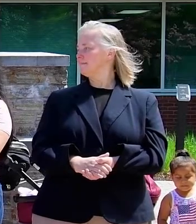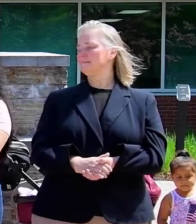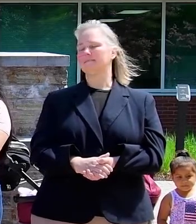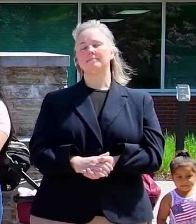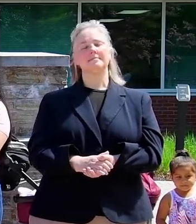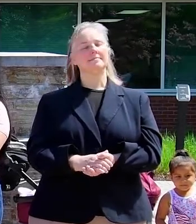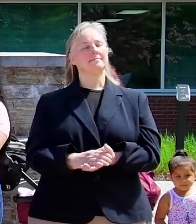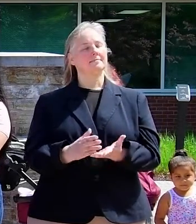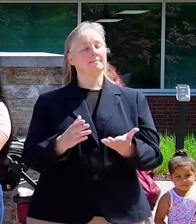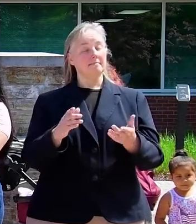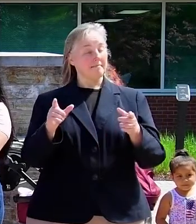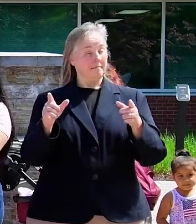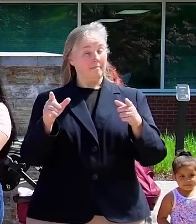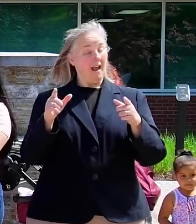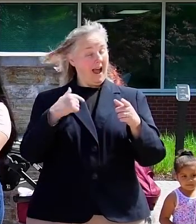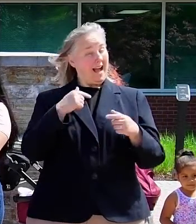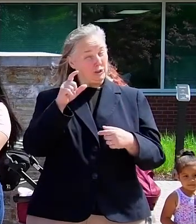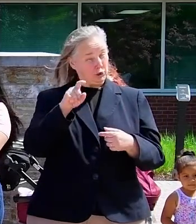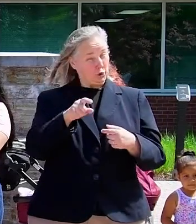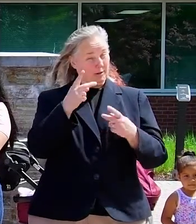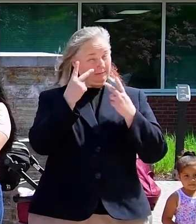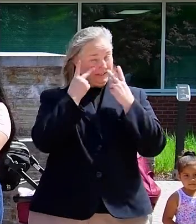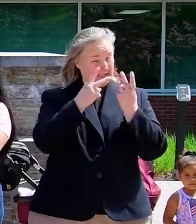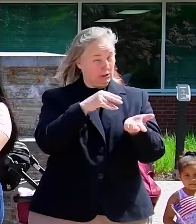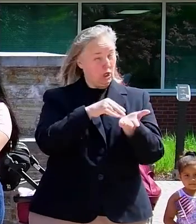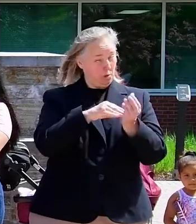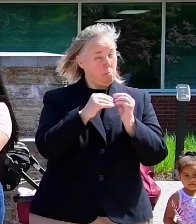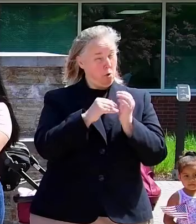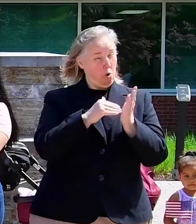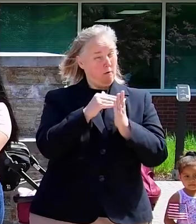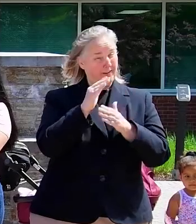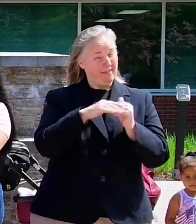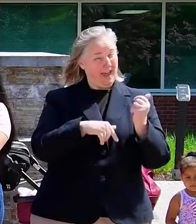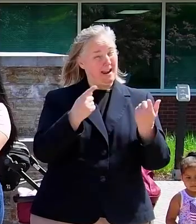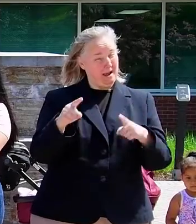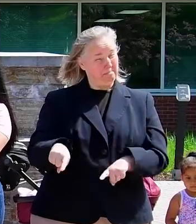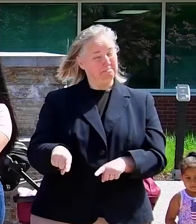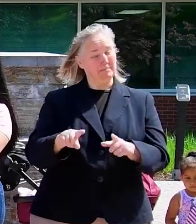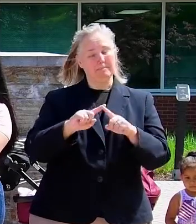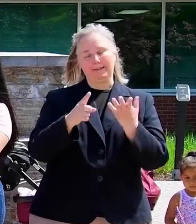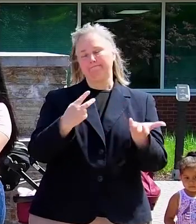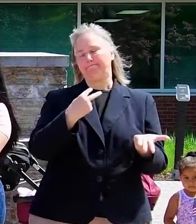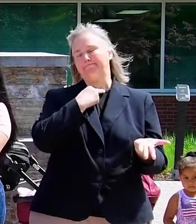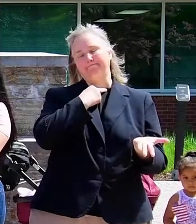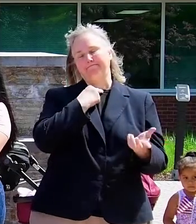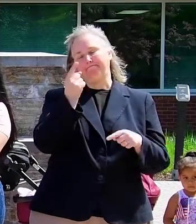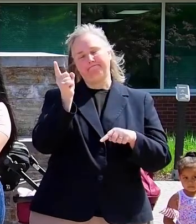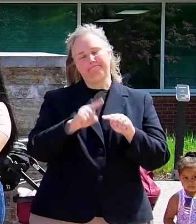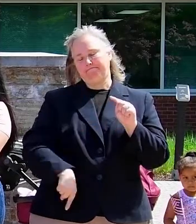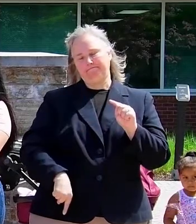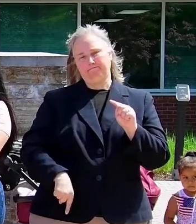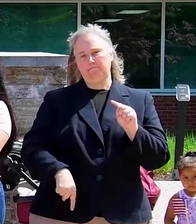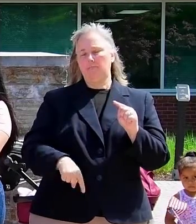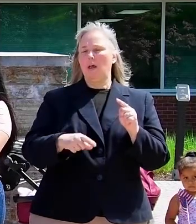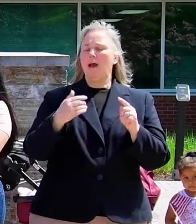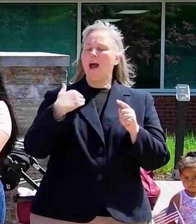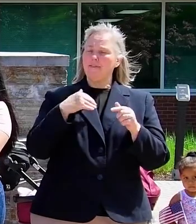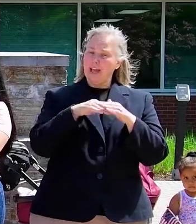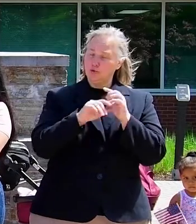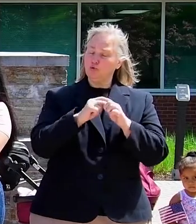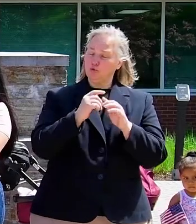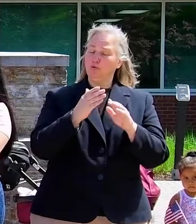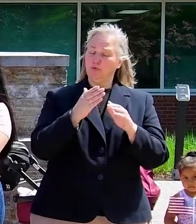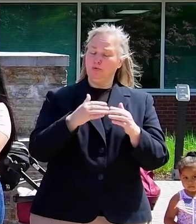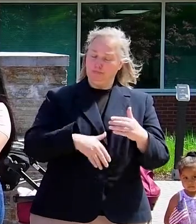I should have seen a doctor much more often than I did, but I could not. Having access to prenatal care